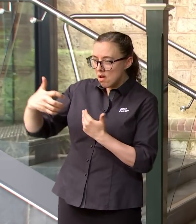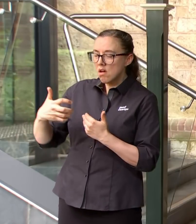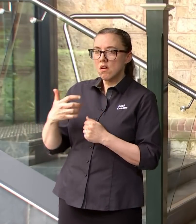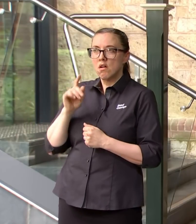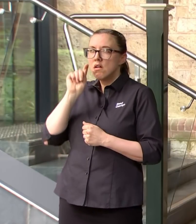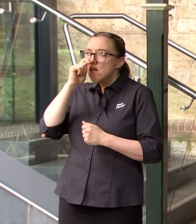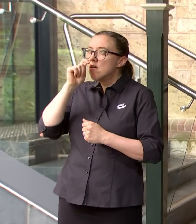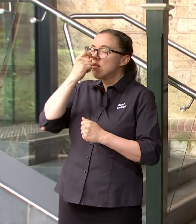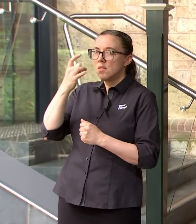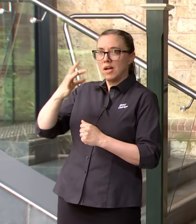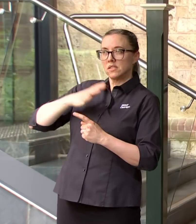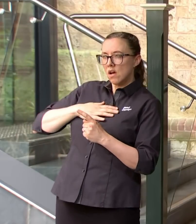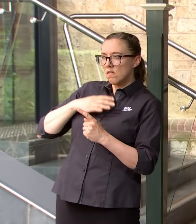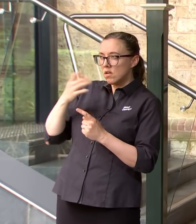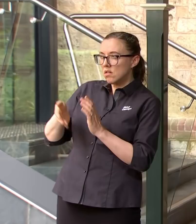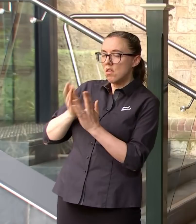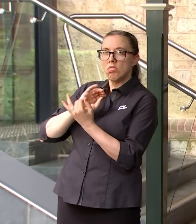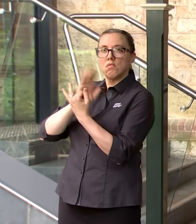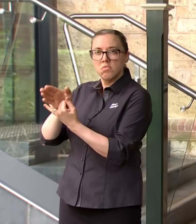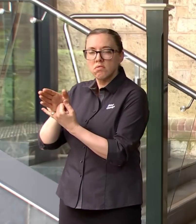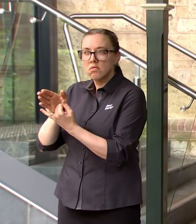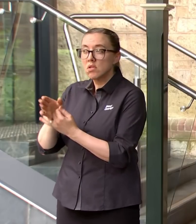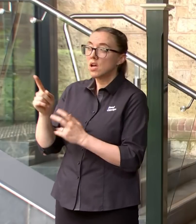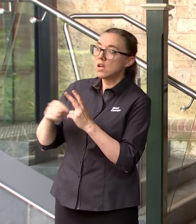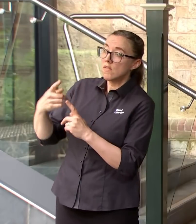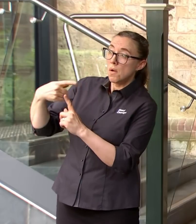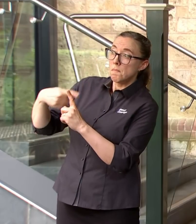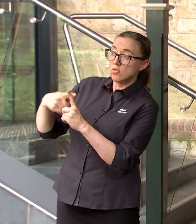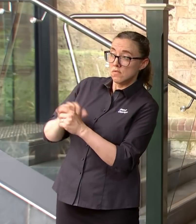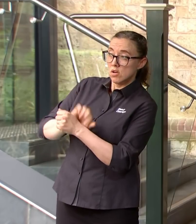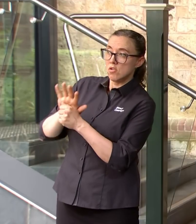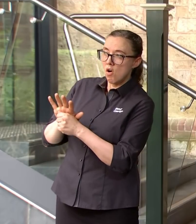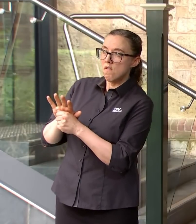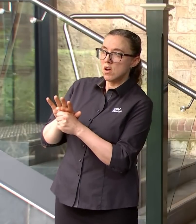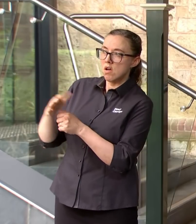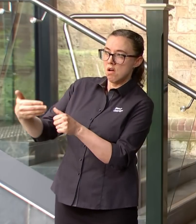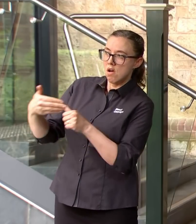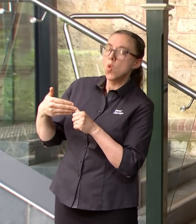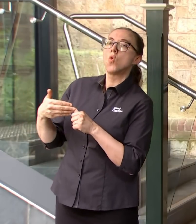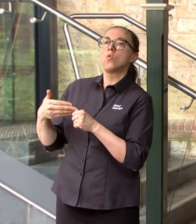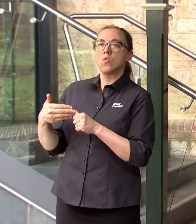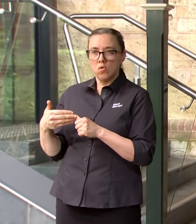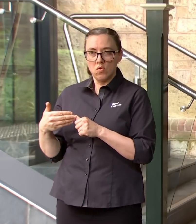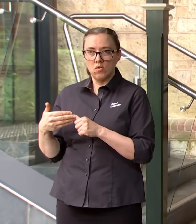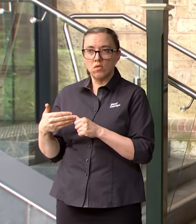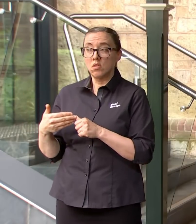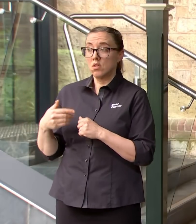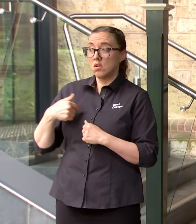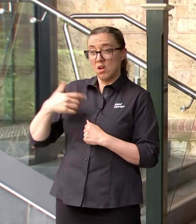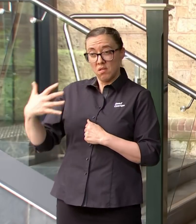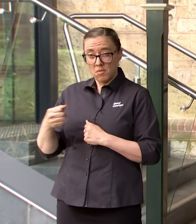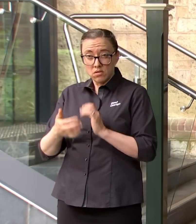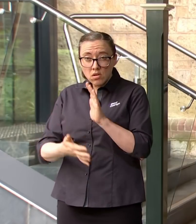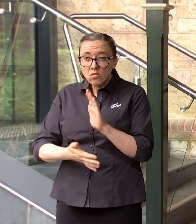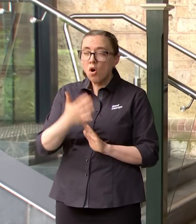and day six. If they do get a positive result of course this will then negate the requirement for them to go and